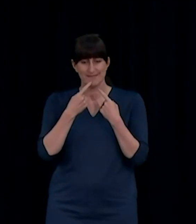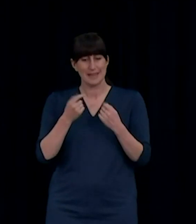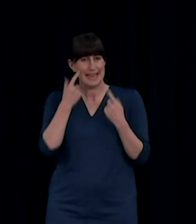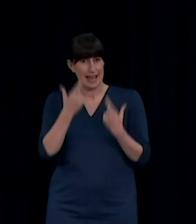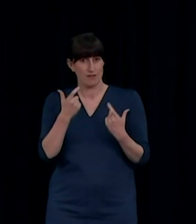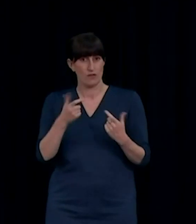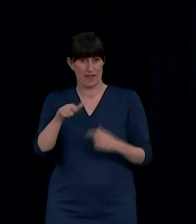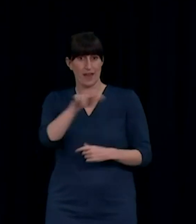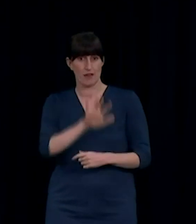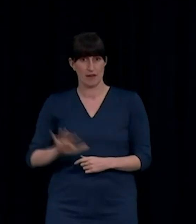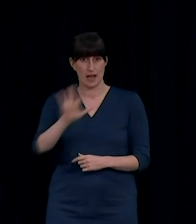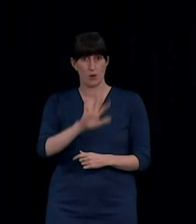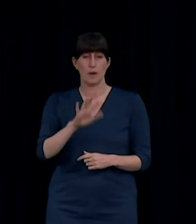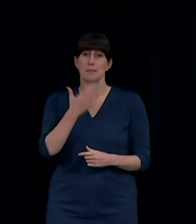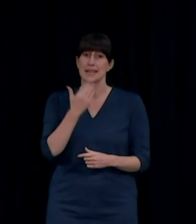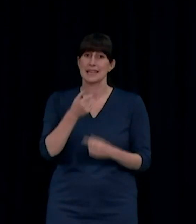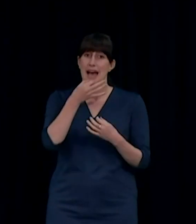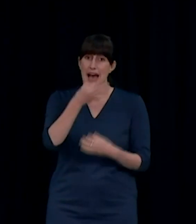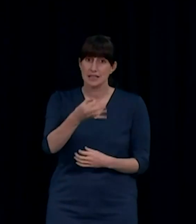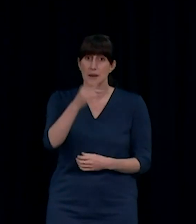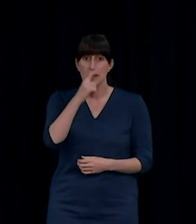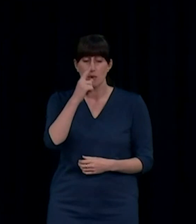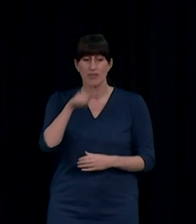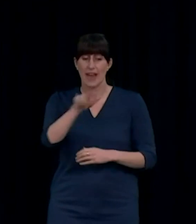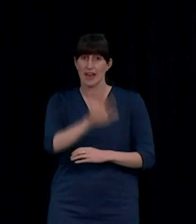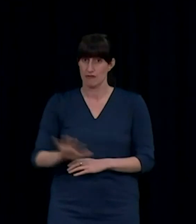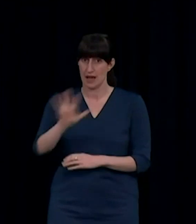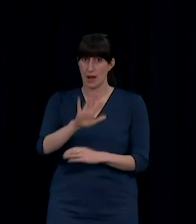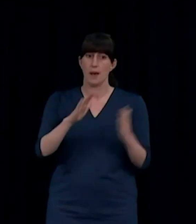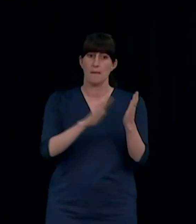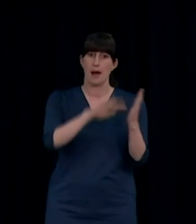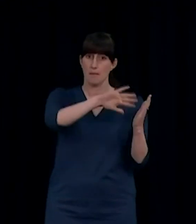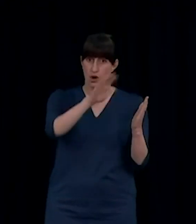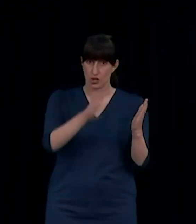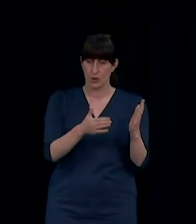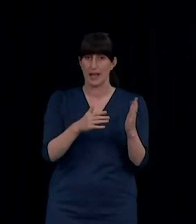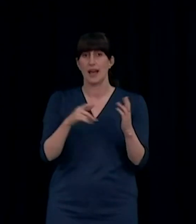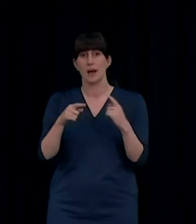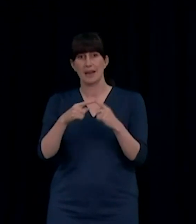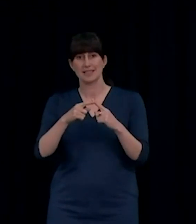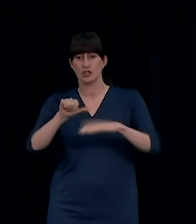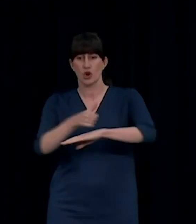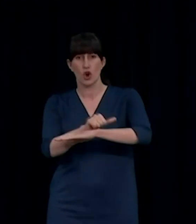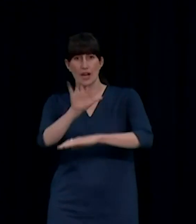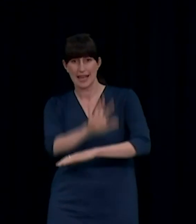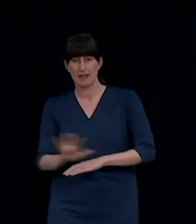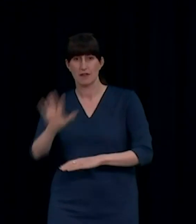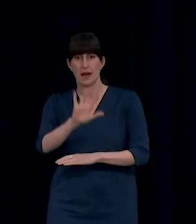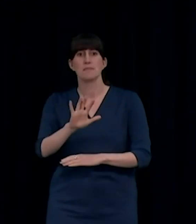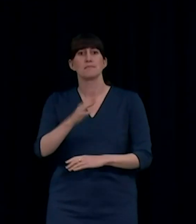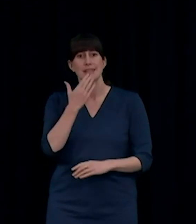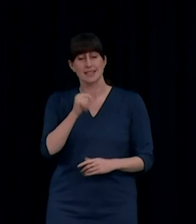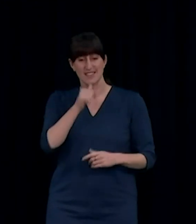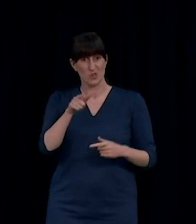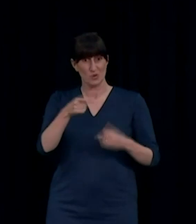area, reiterating that ask, and that includes Mount Maunganui, get a test if you have any symptoms at all, or if you